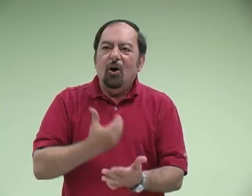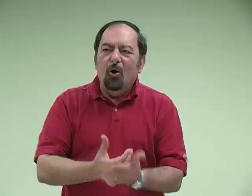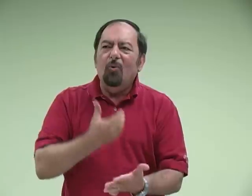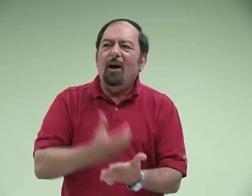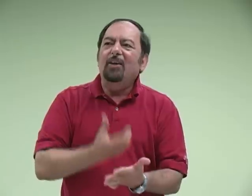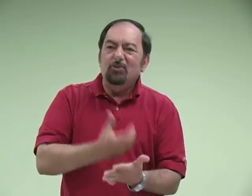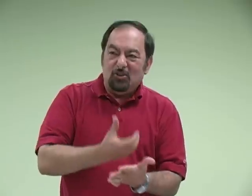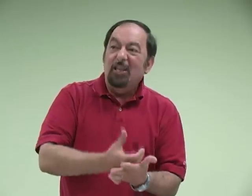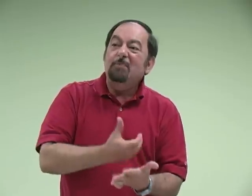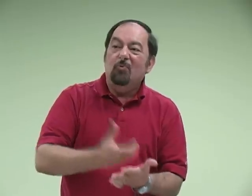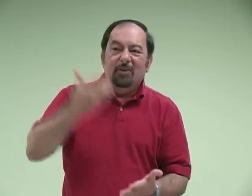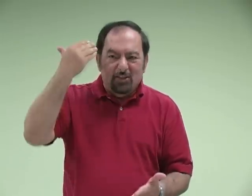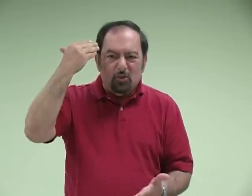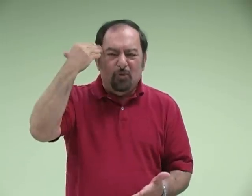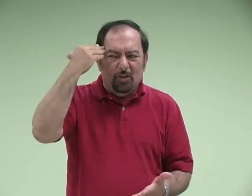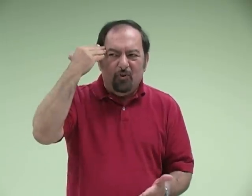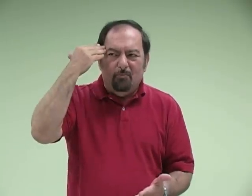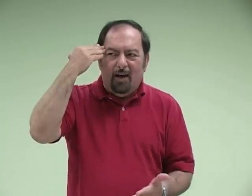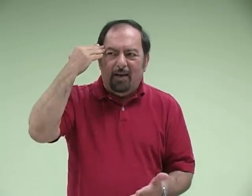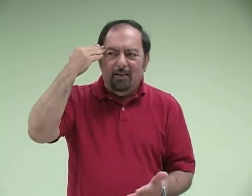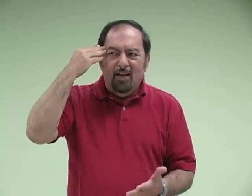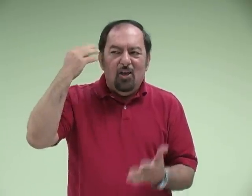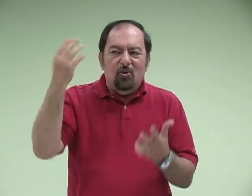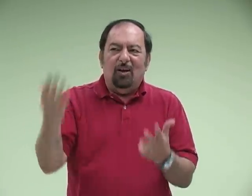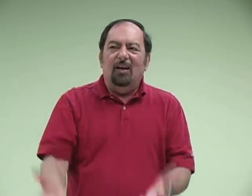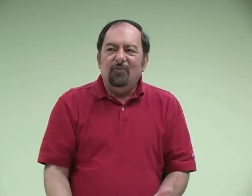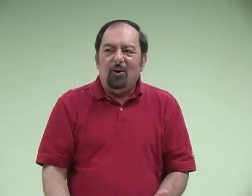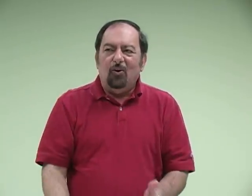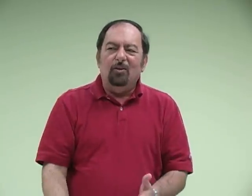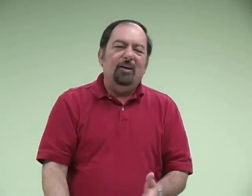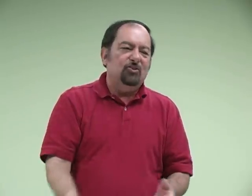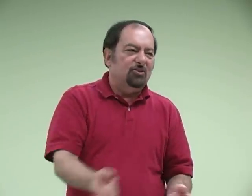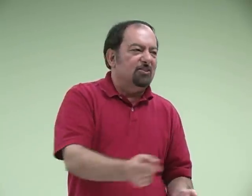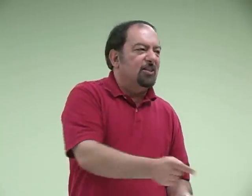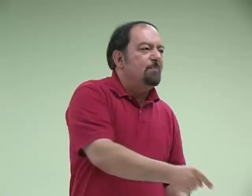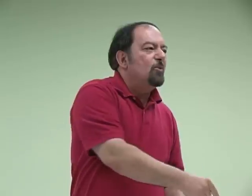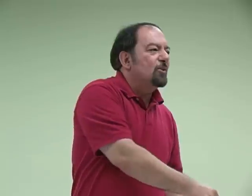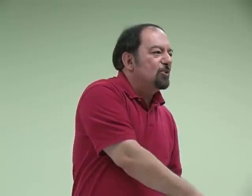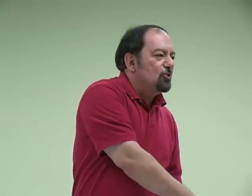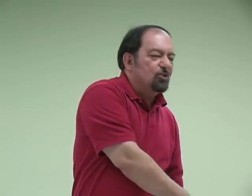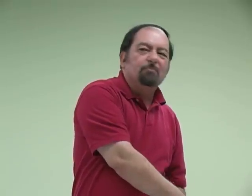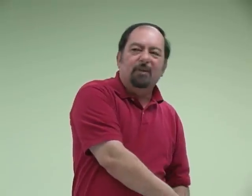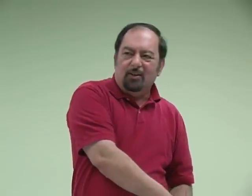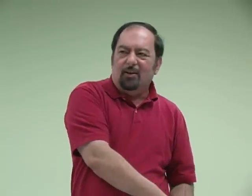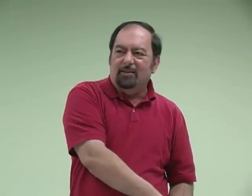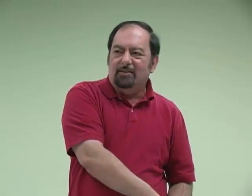Who are you sleeping with in the spirit of your mind? You love the Lord. Are you still sleeping with the church in Pentecost?